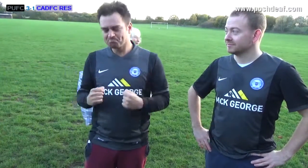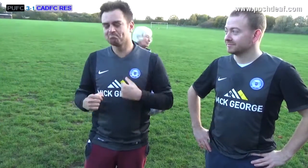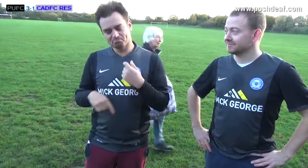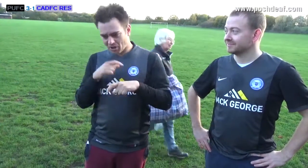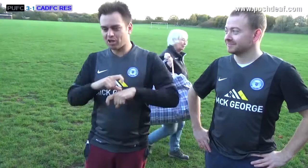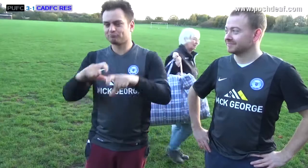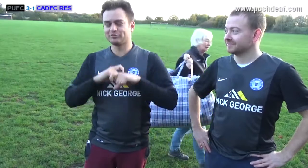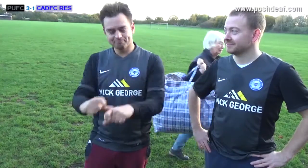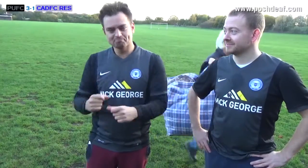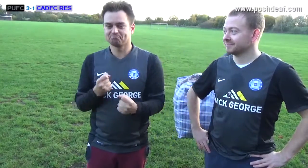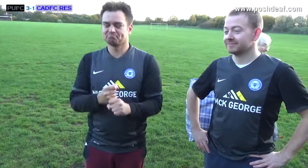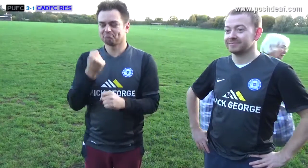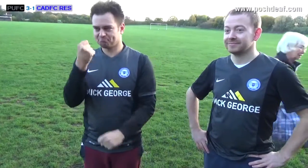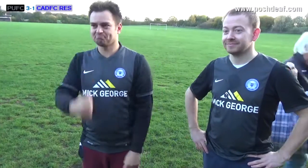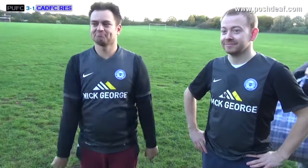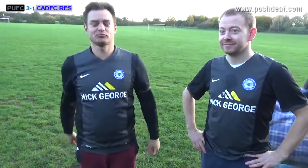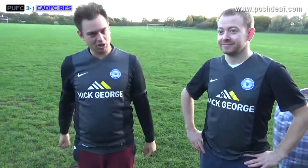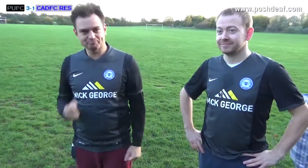I don't